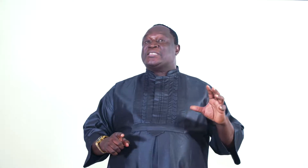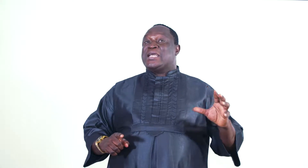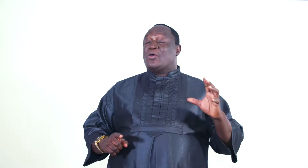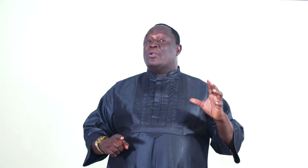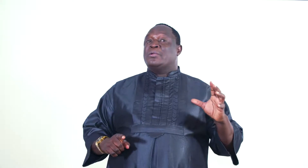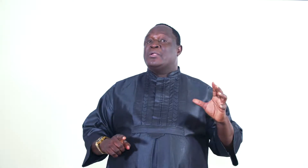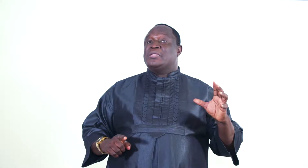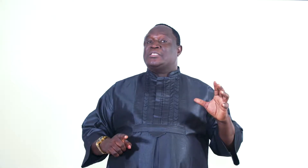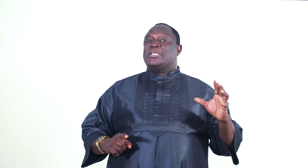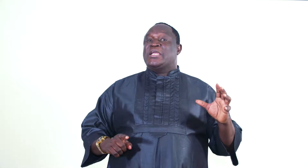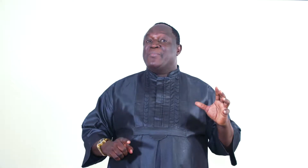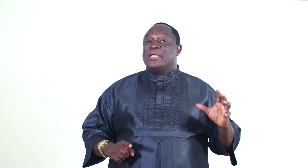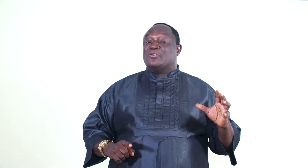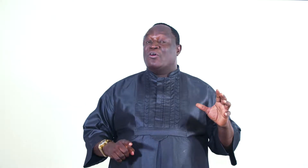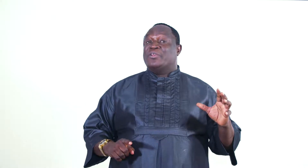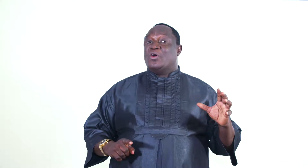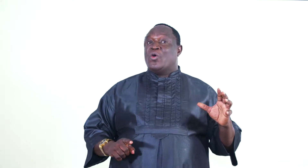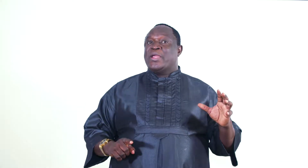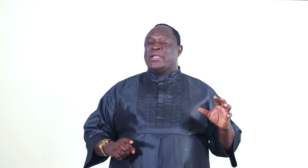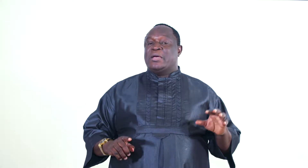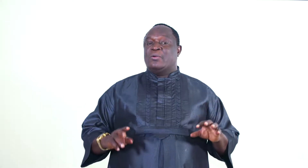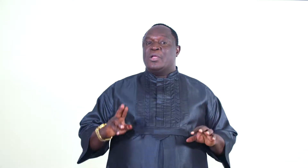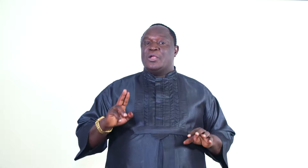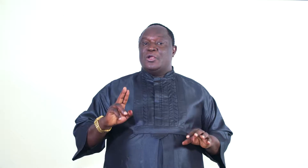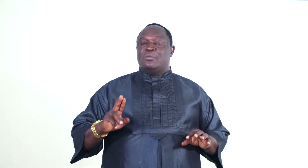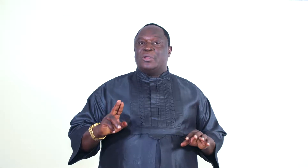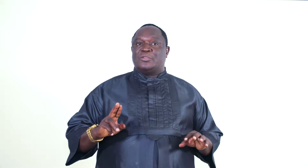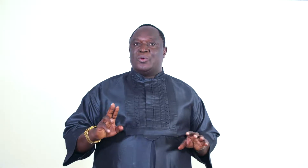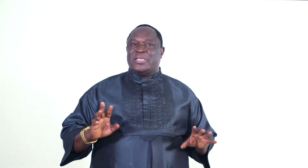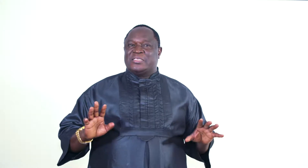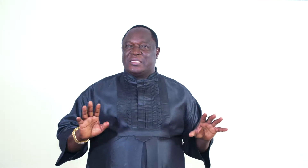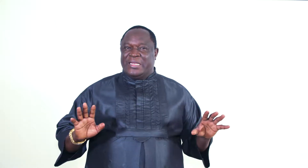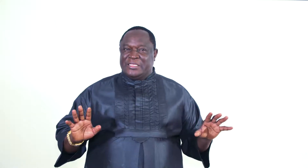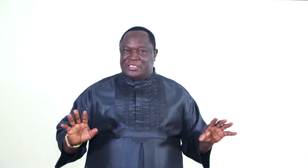second segment of the oil now. Number two is cleansing.